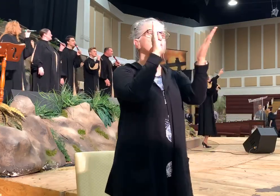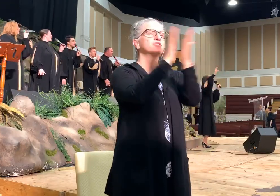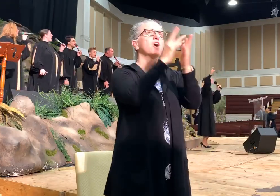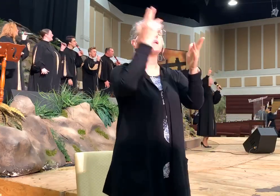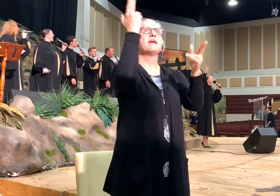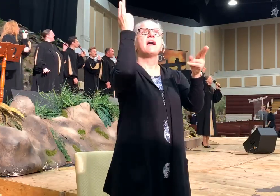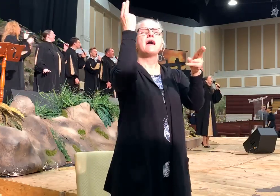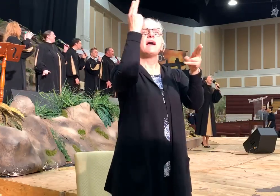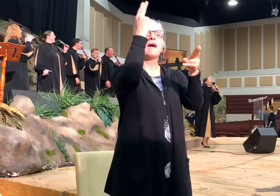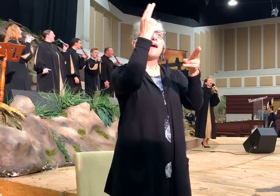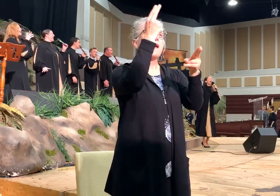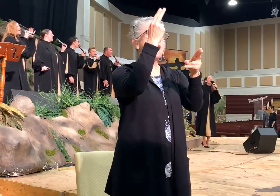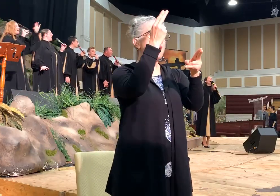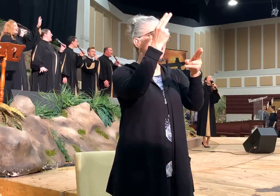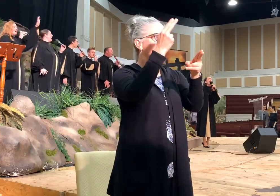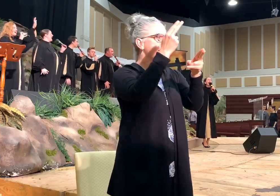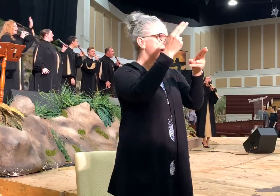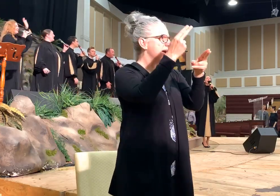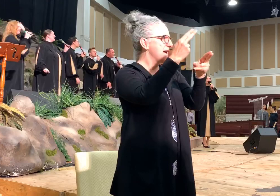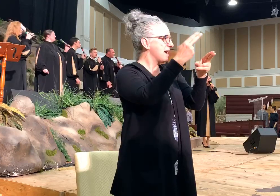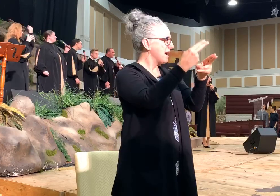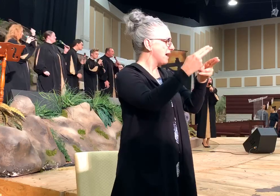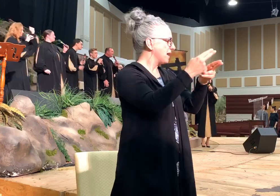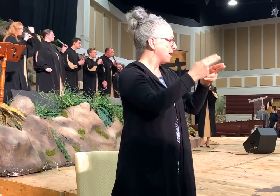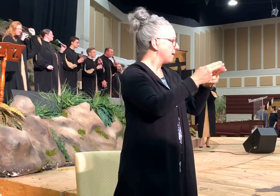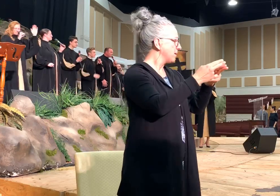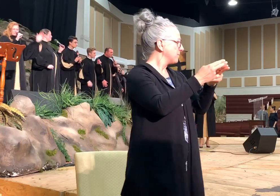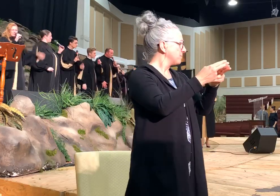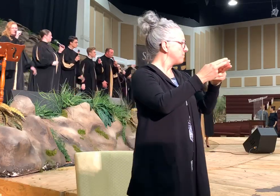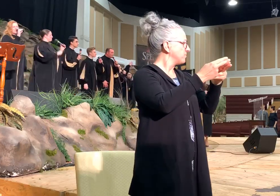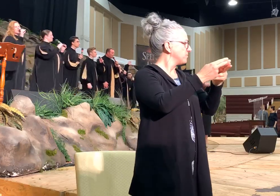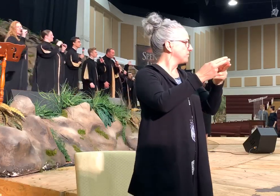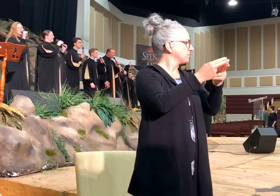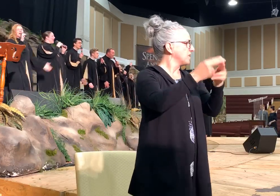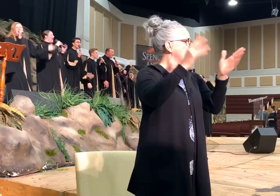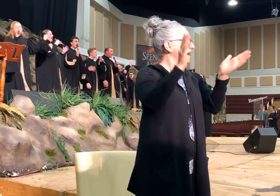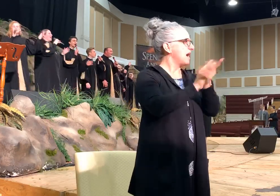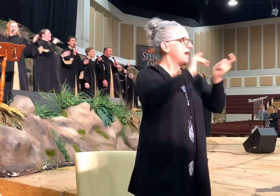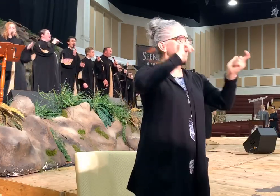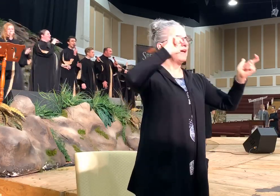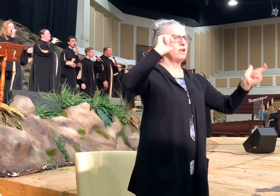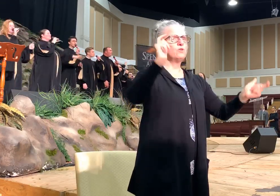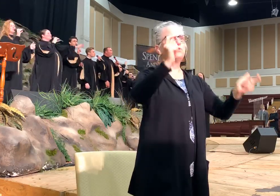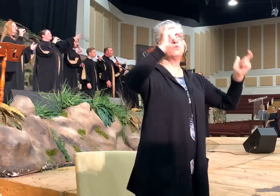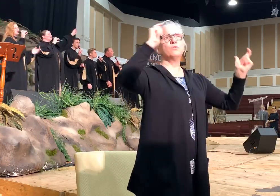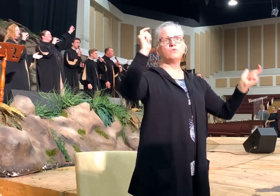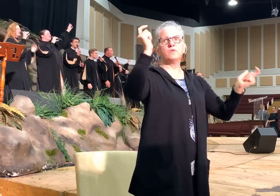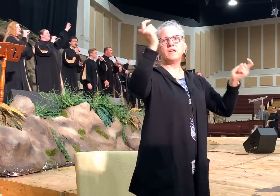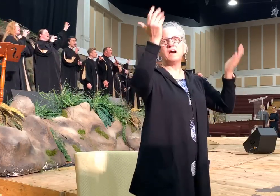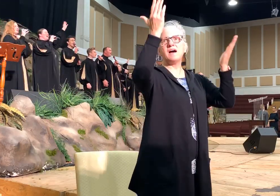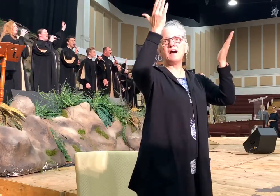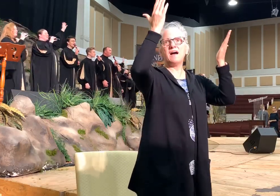praise your name We sing Hallelujah